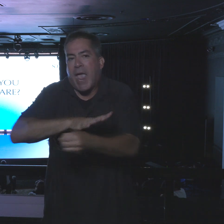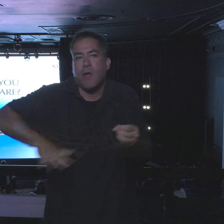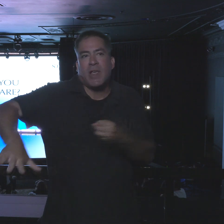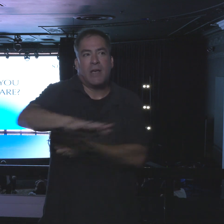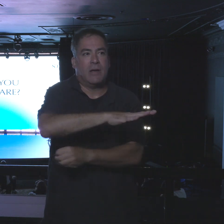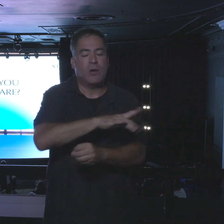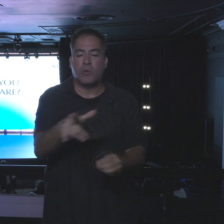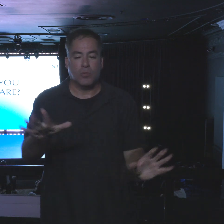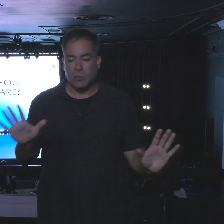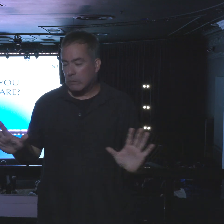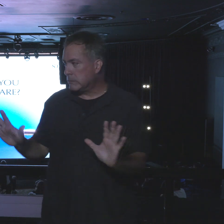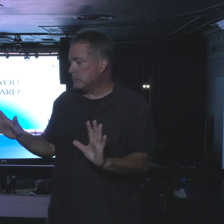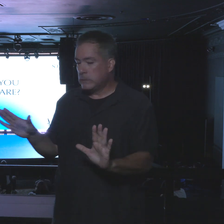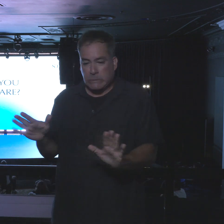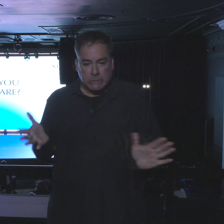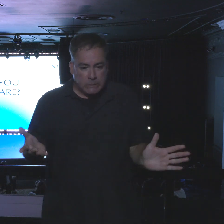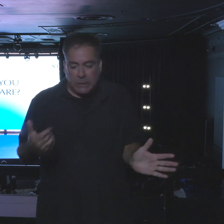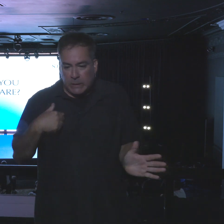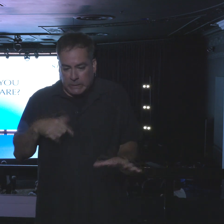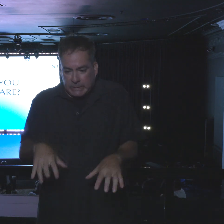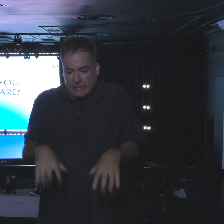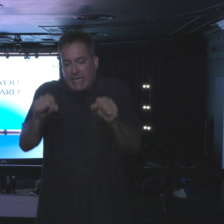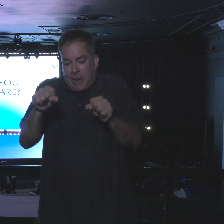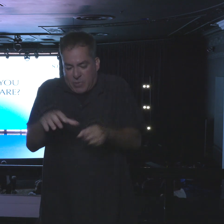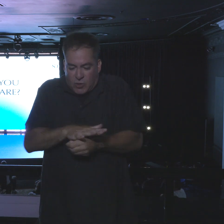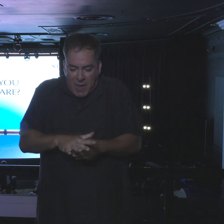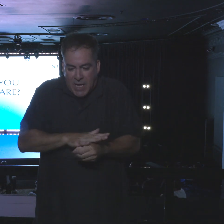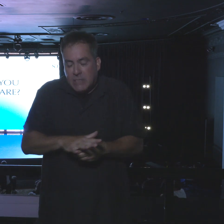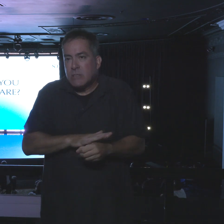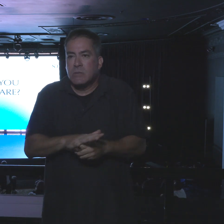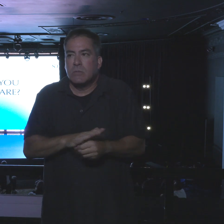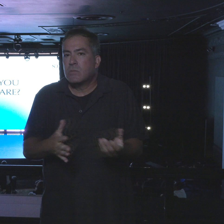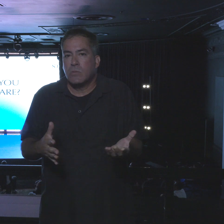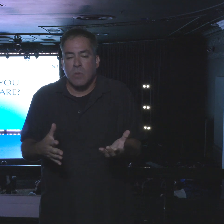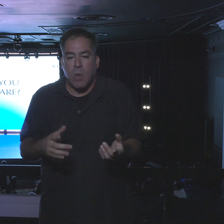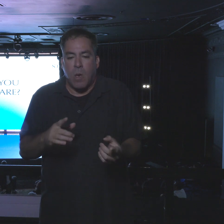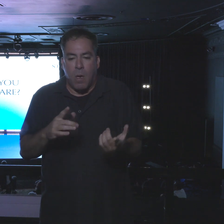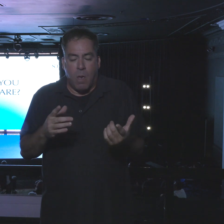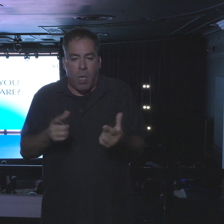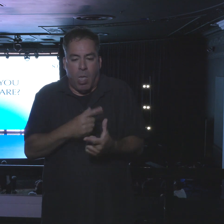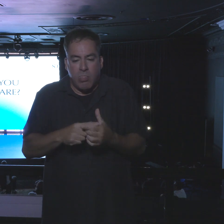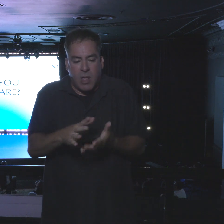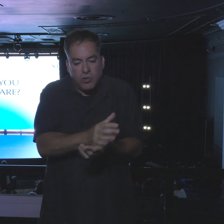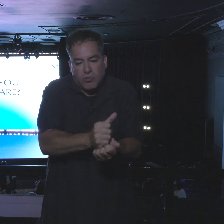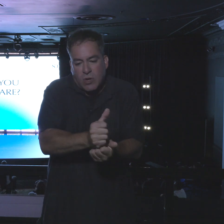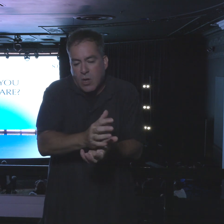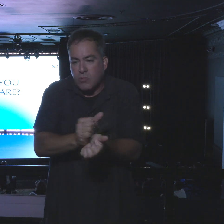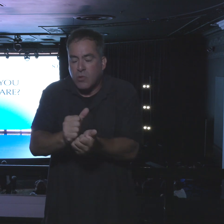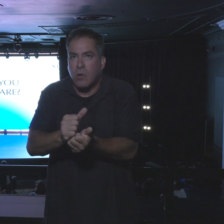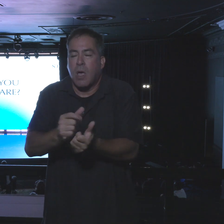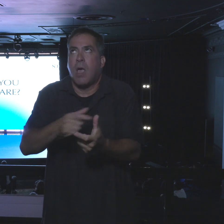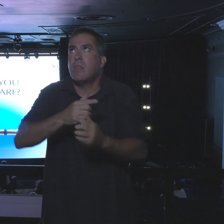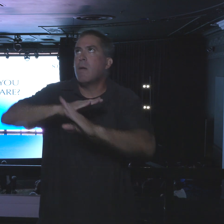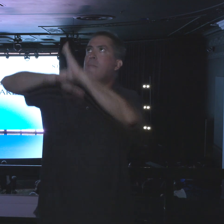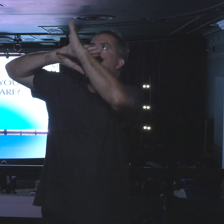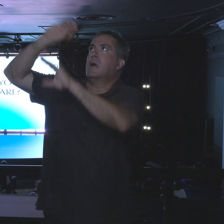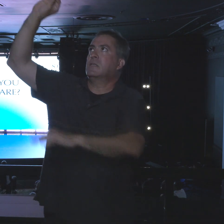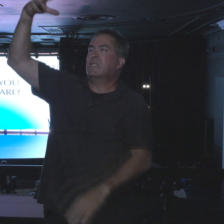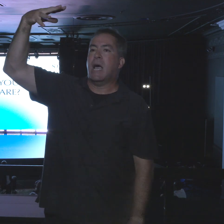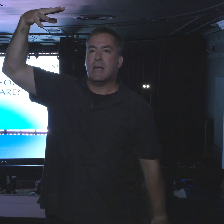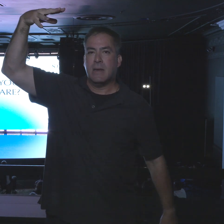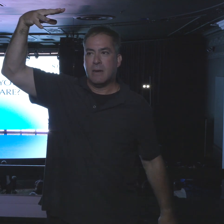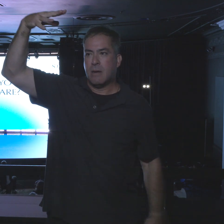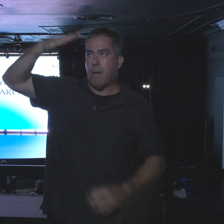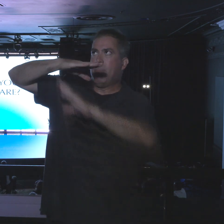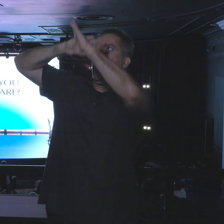We just basically take up space and obscure the sun. The sun.